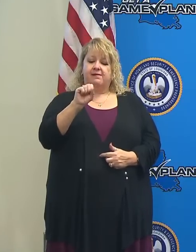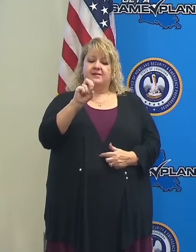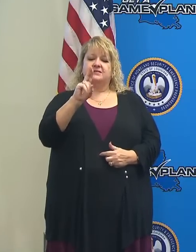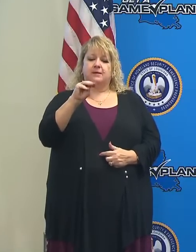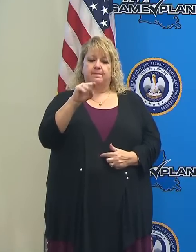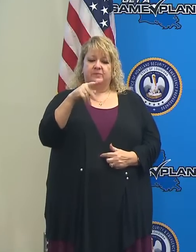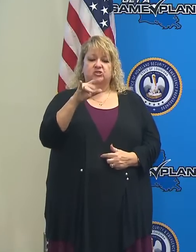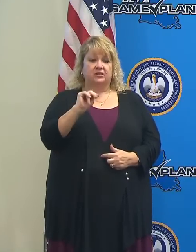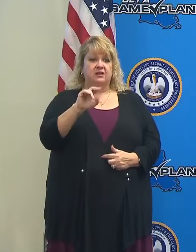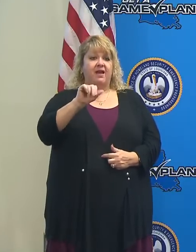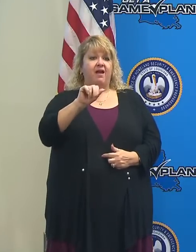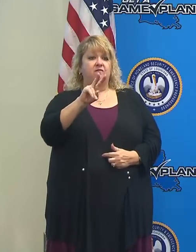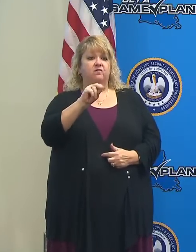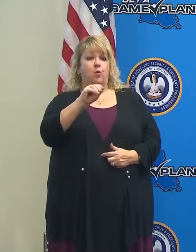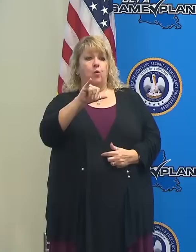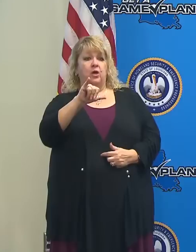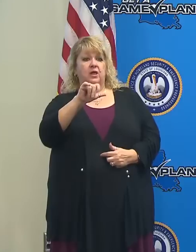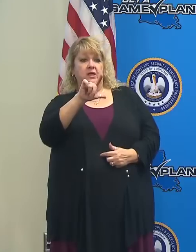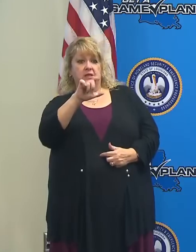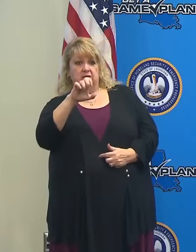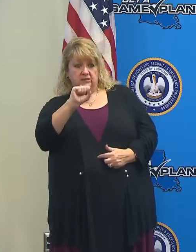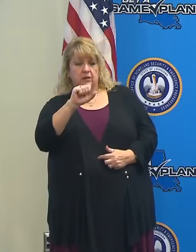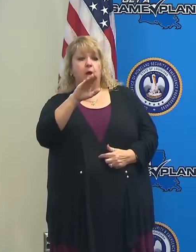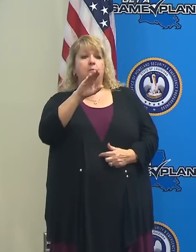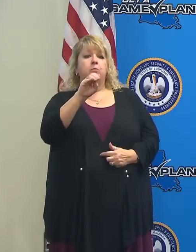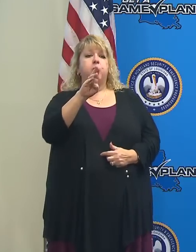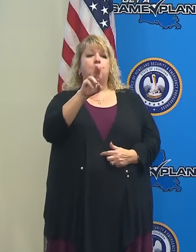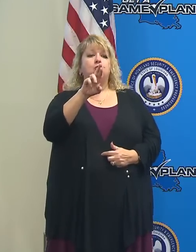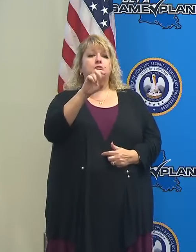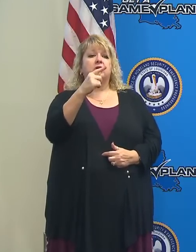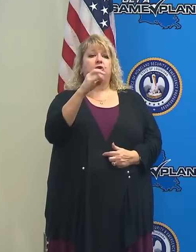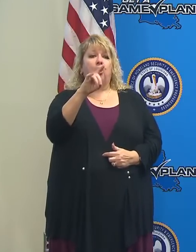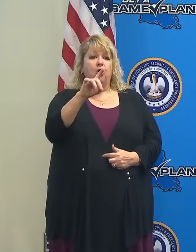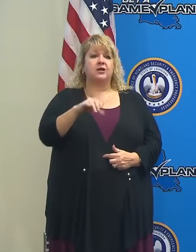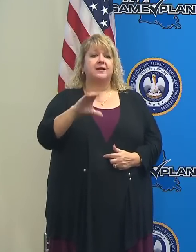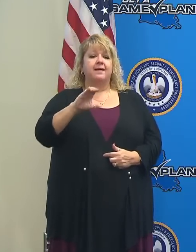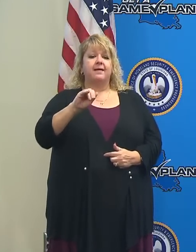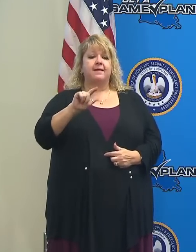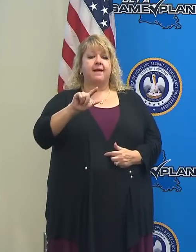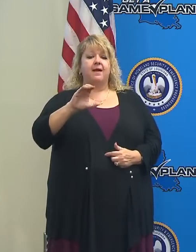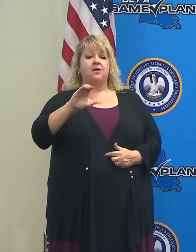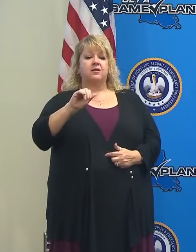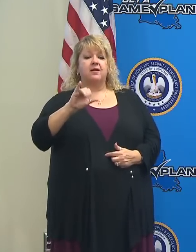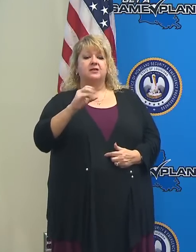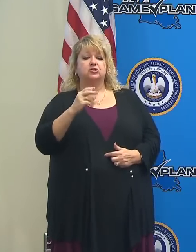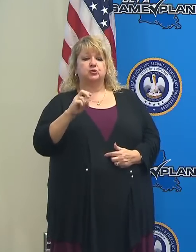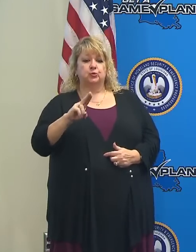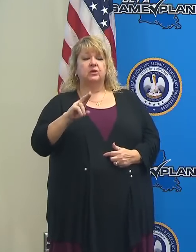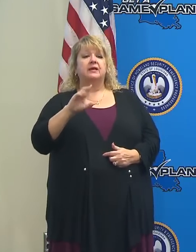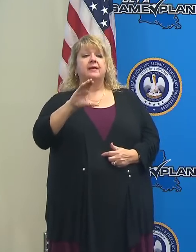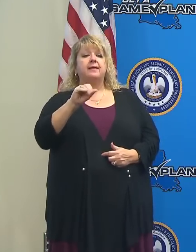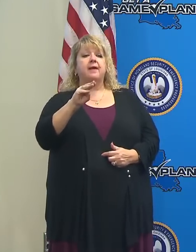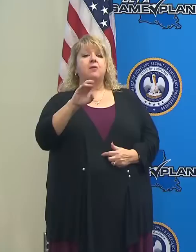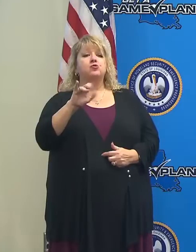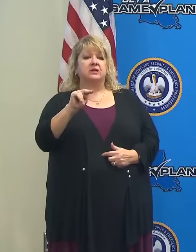Avoyles, Beauregard, Calcasieu, Cameron, East Baton